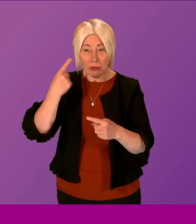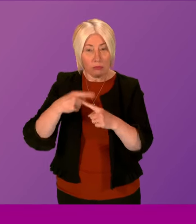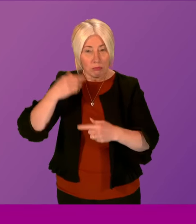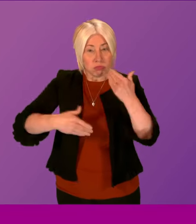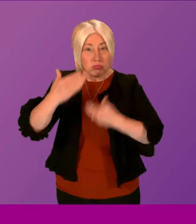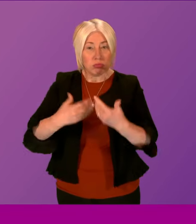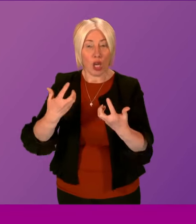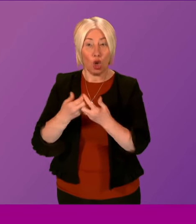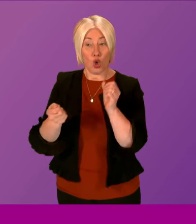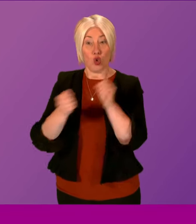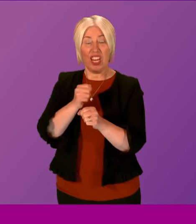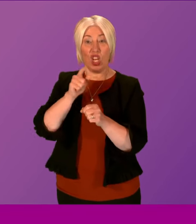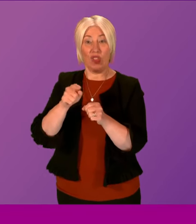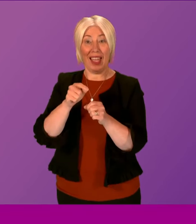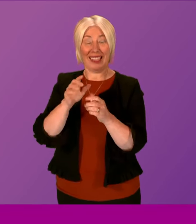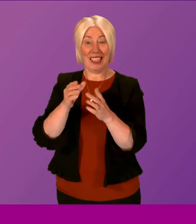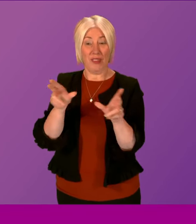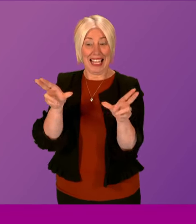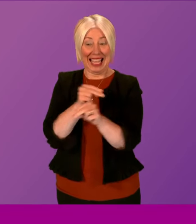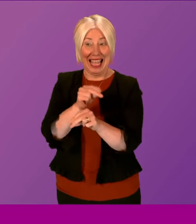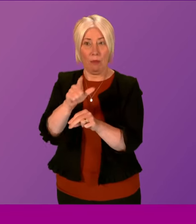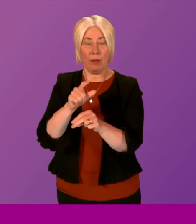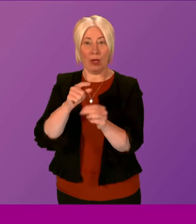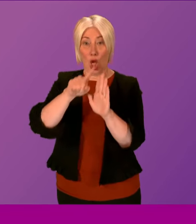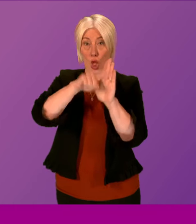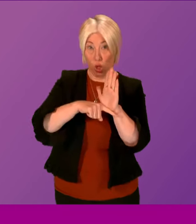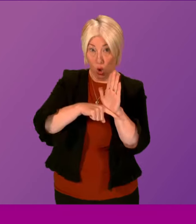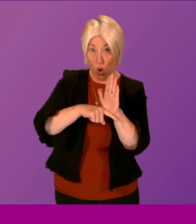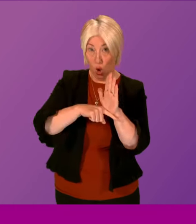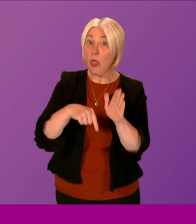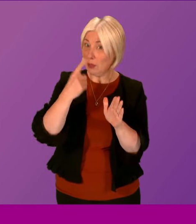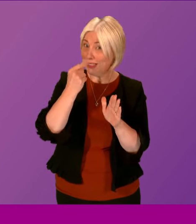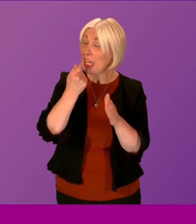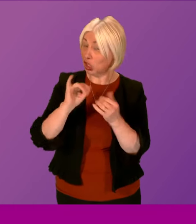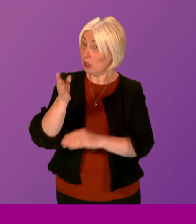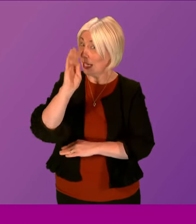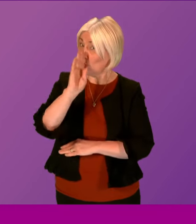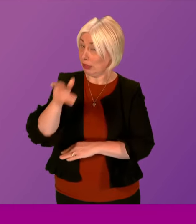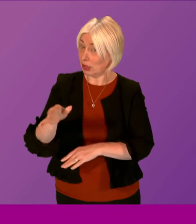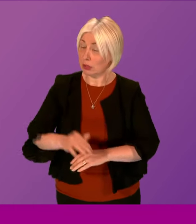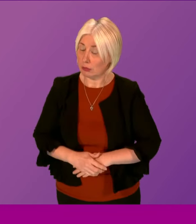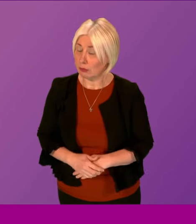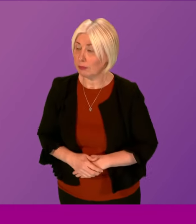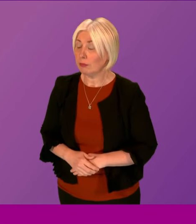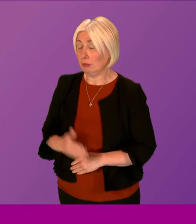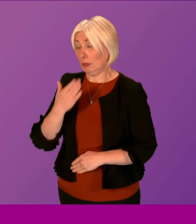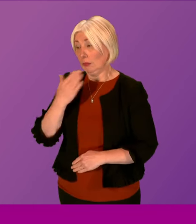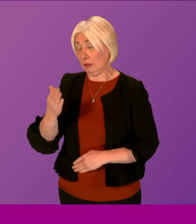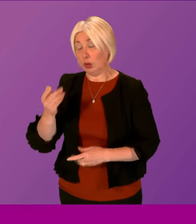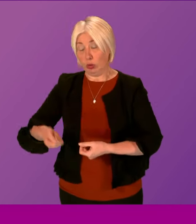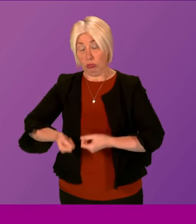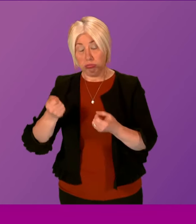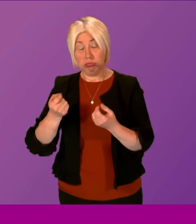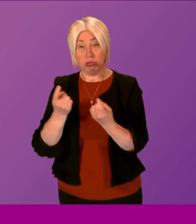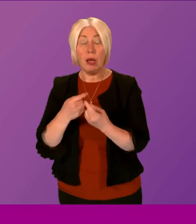in the law that otherwise might be very dangerous? First Minister. Can I thank Myrdo Fraser for raising this issue? I